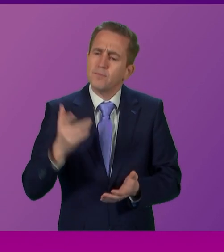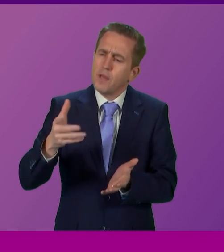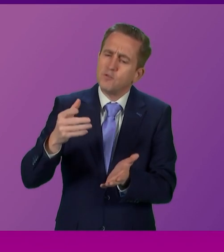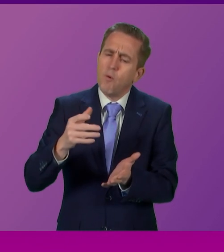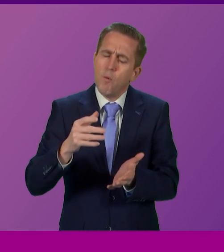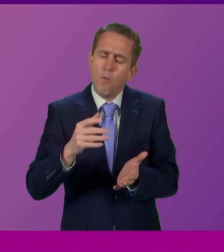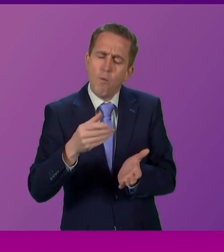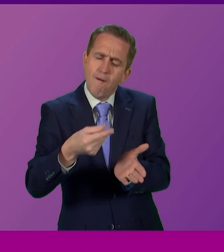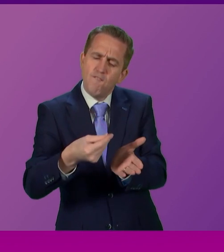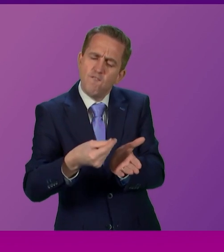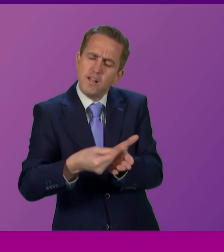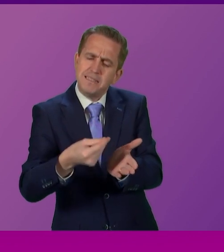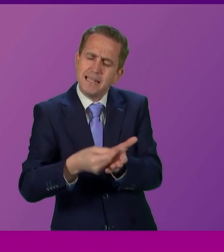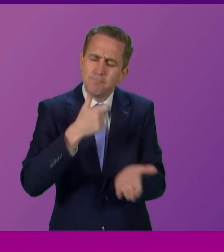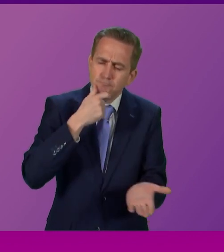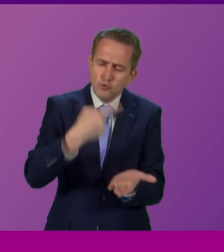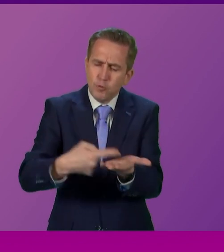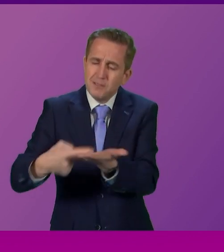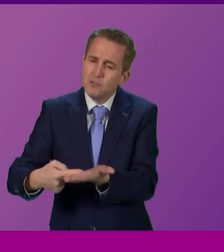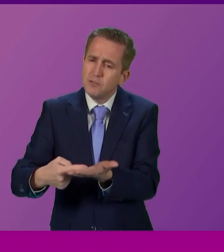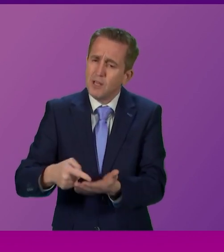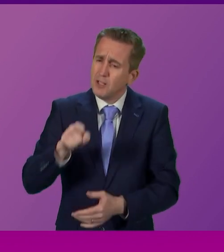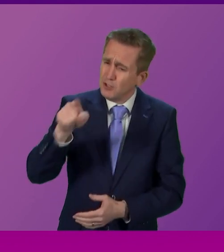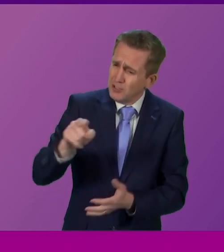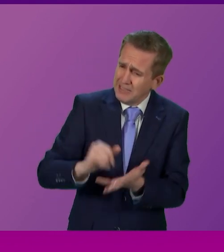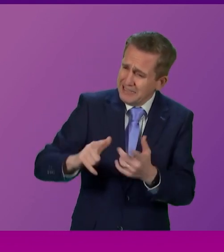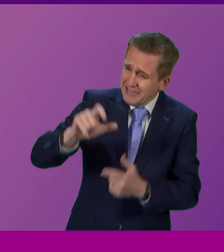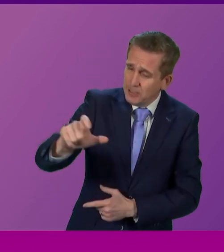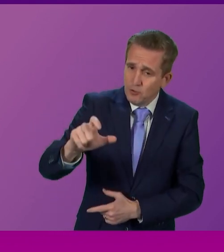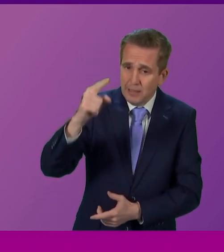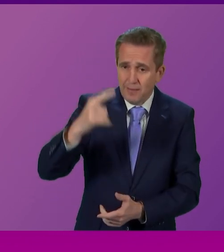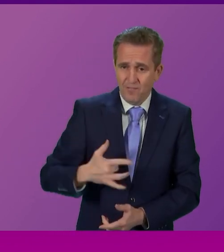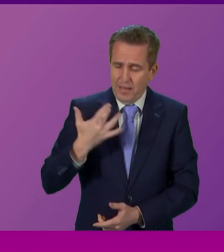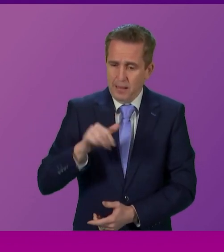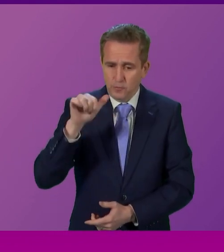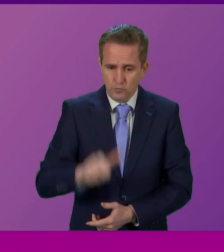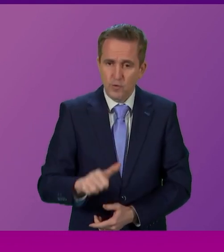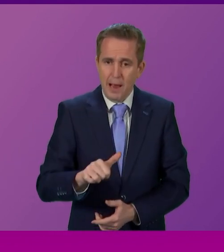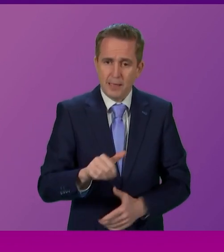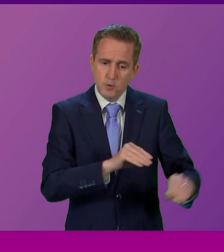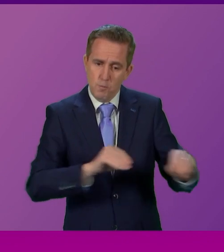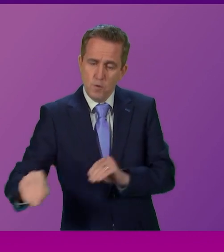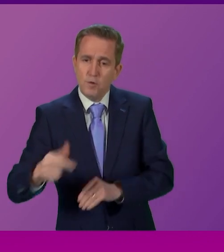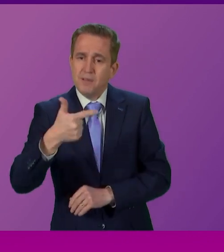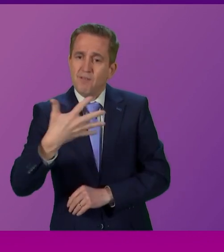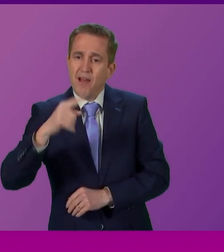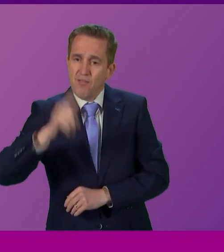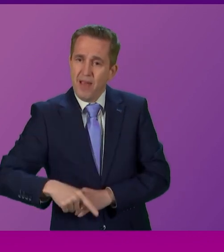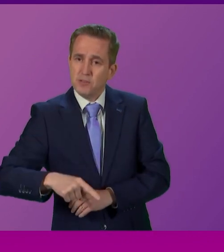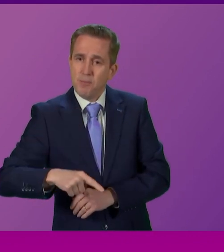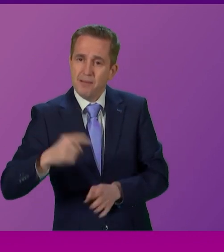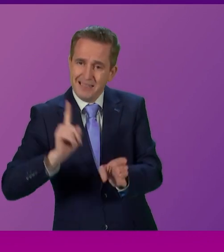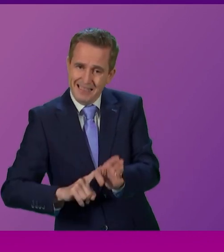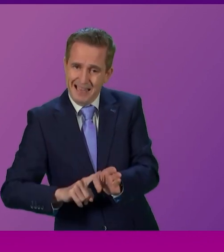choices, I wonder if the Cabinet Secretary thinks it's better to fund the Men's Shed movement to the tune of £75,000 a year,